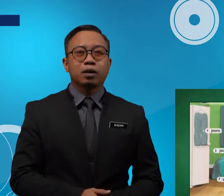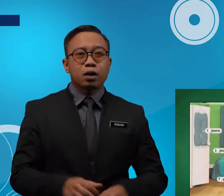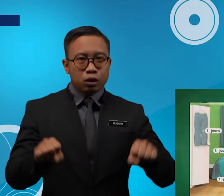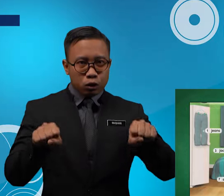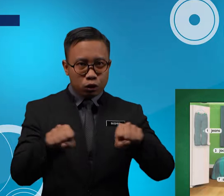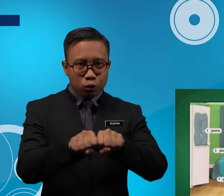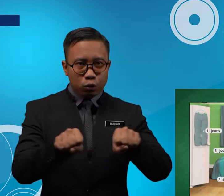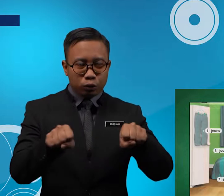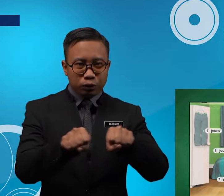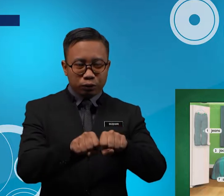shoes,